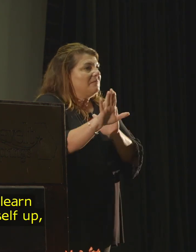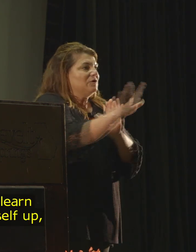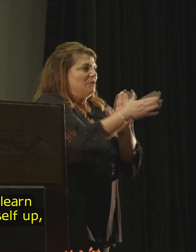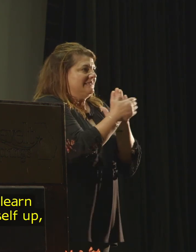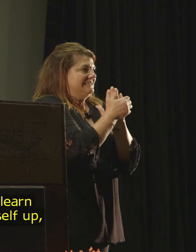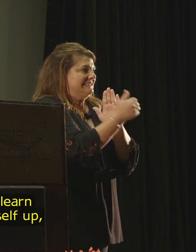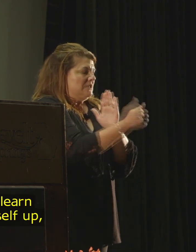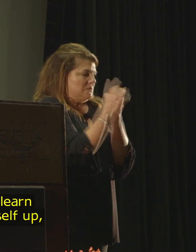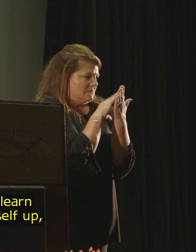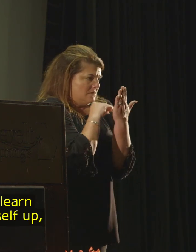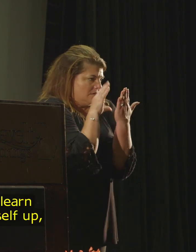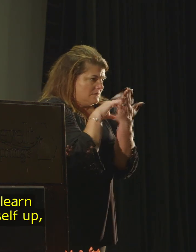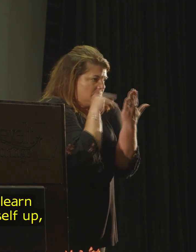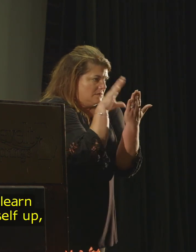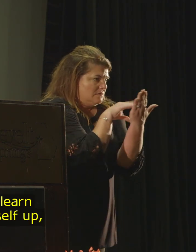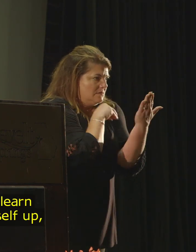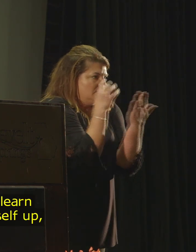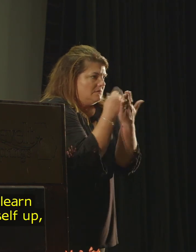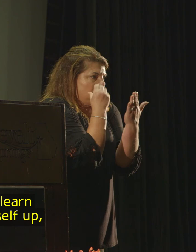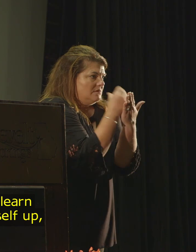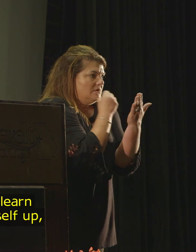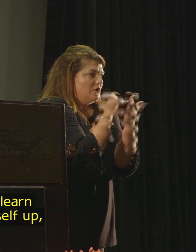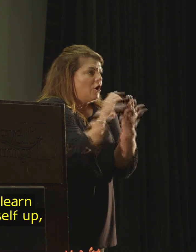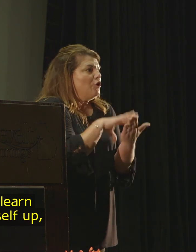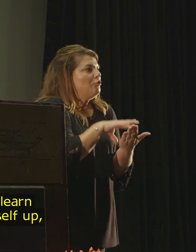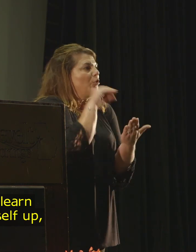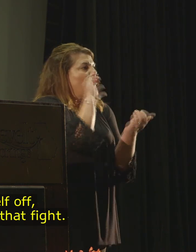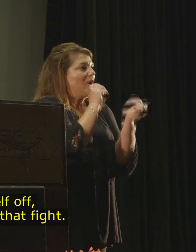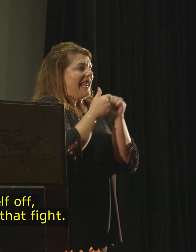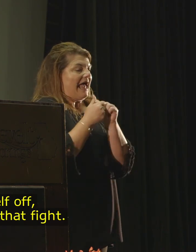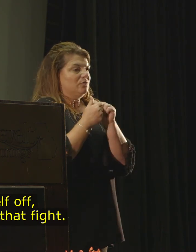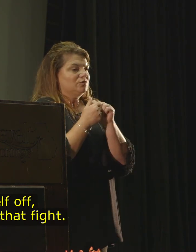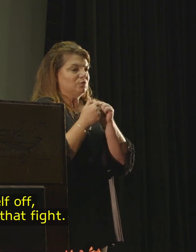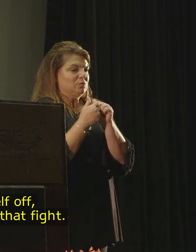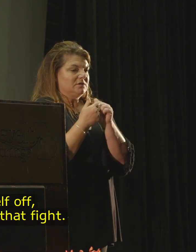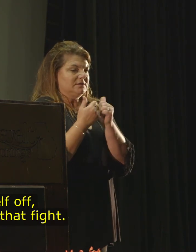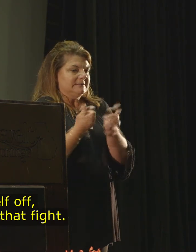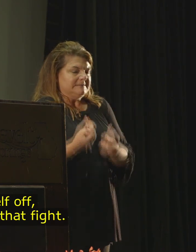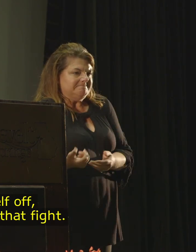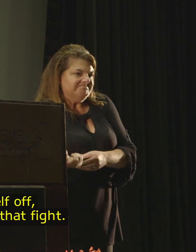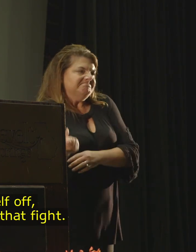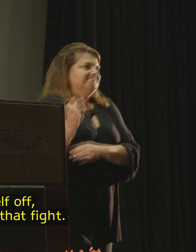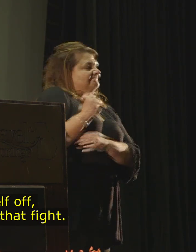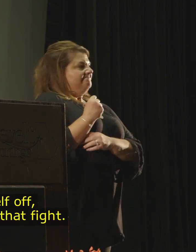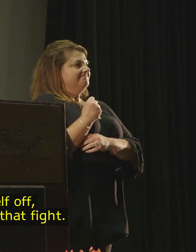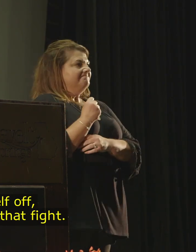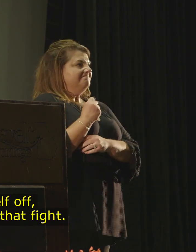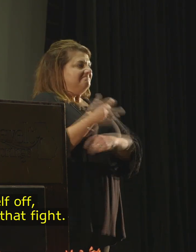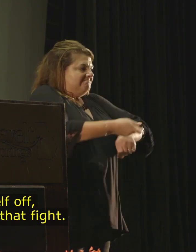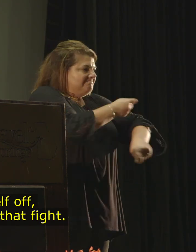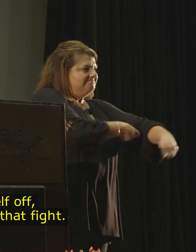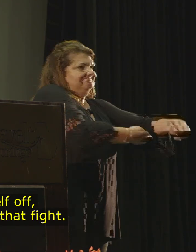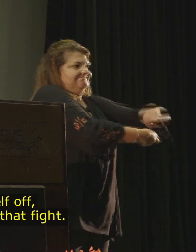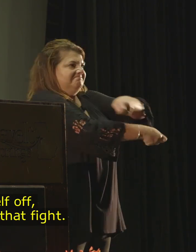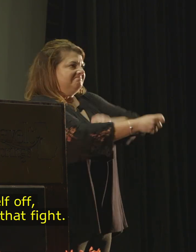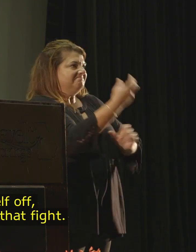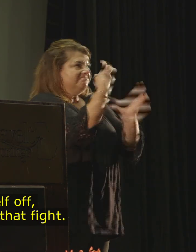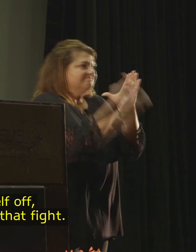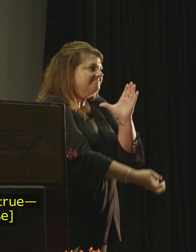where you learn to pick yourself up, dust yourself off, and get back in that fight.